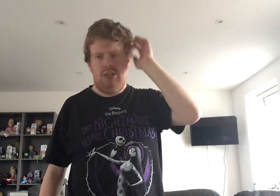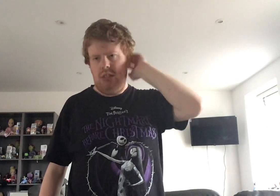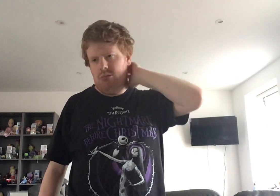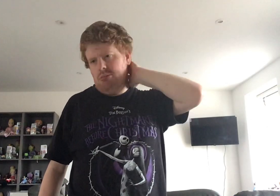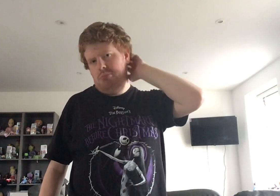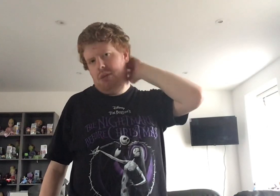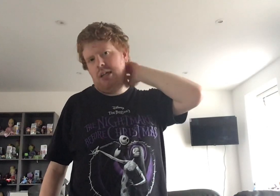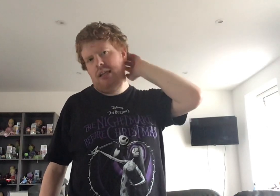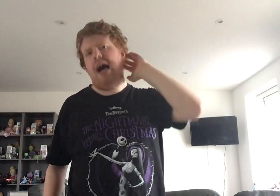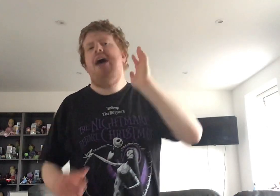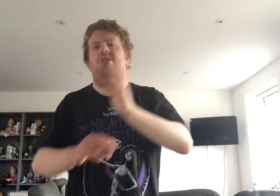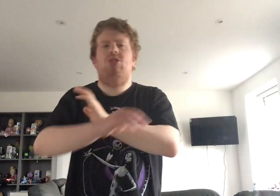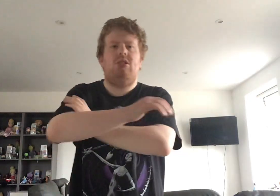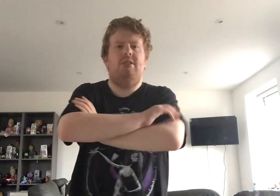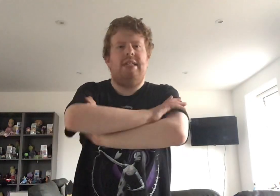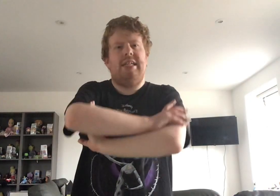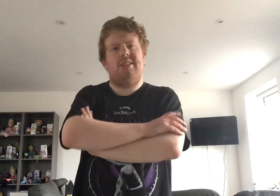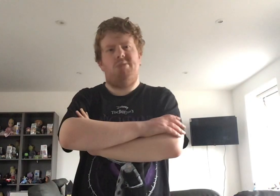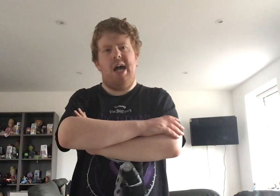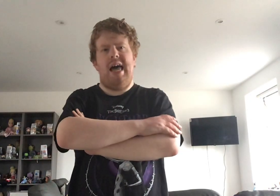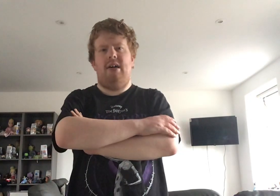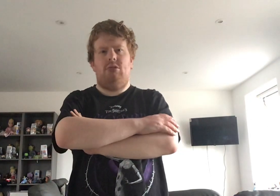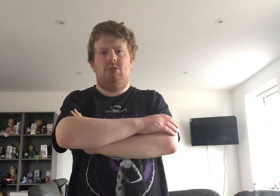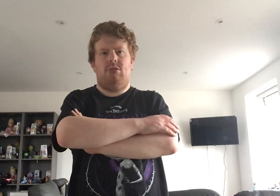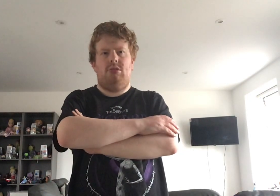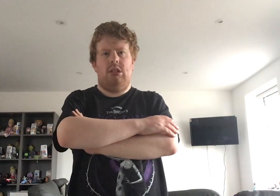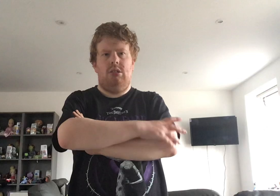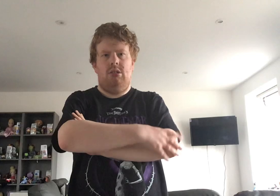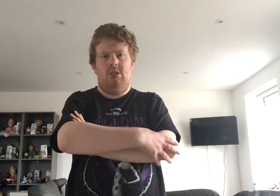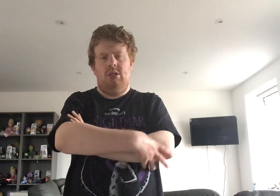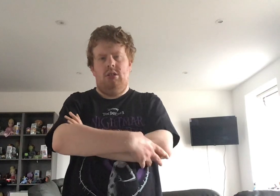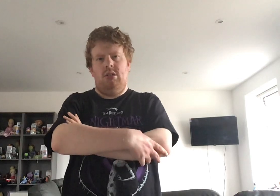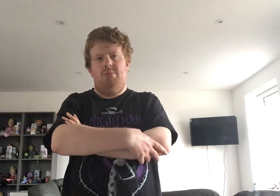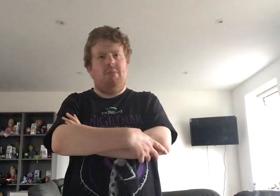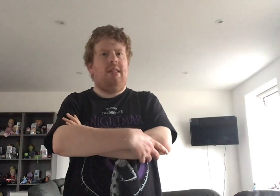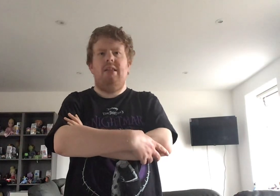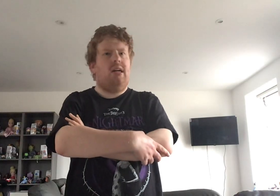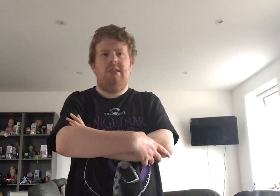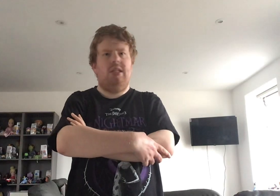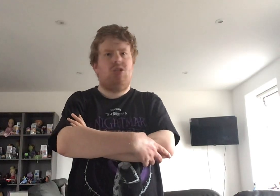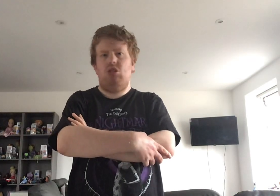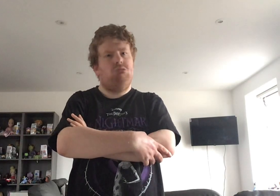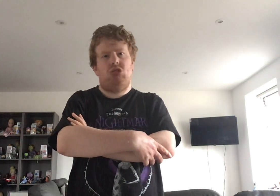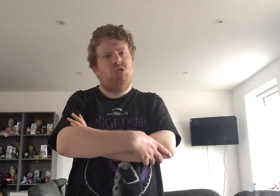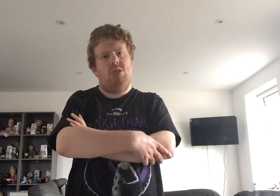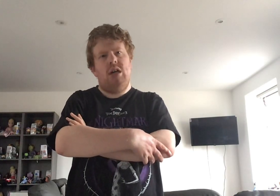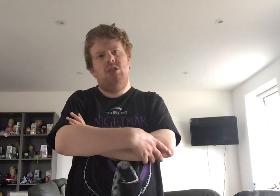meaning that Harry doesn't get expelled. Meaning that there's no trial.